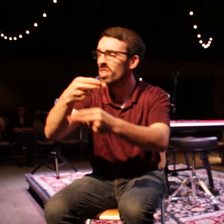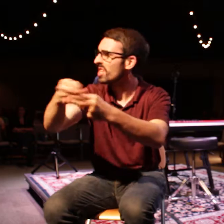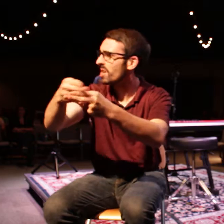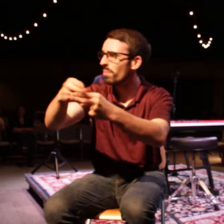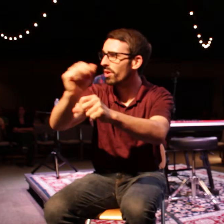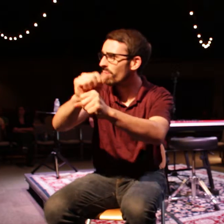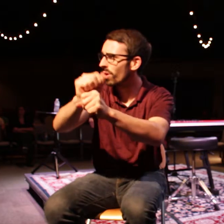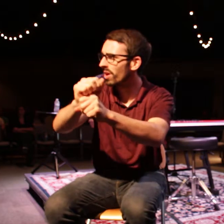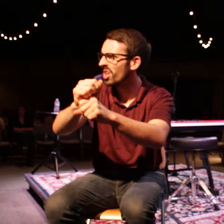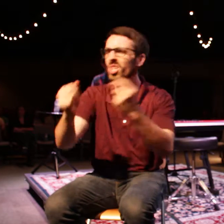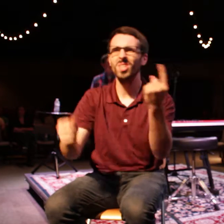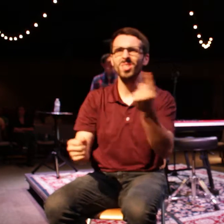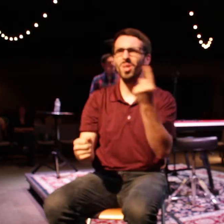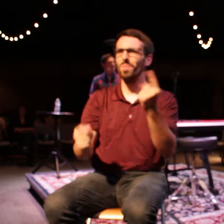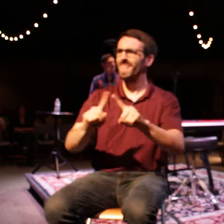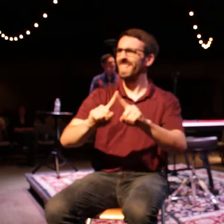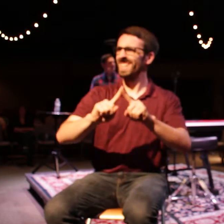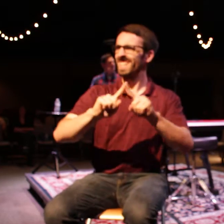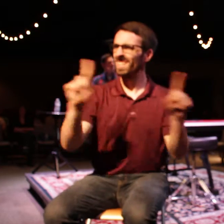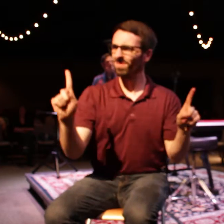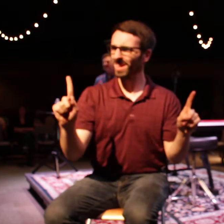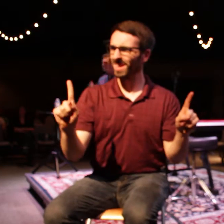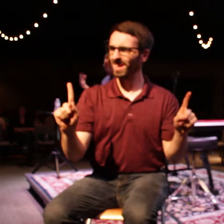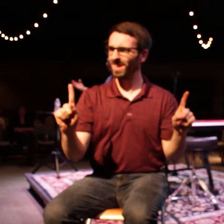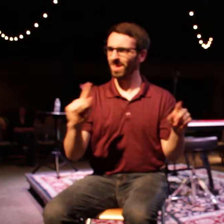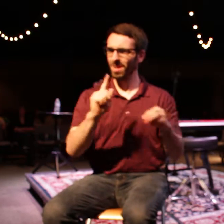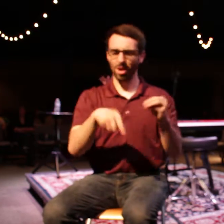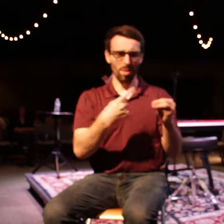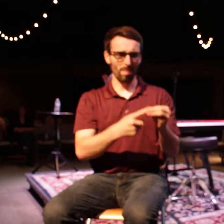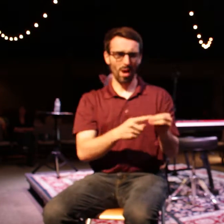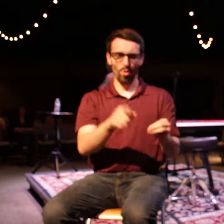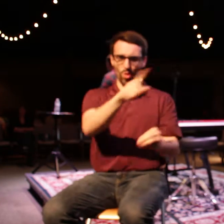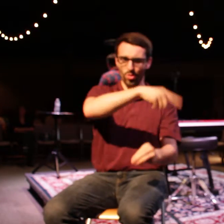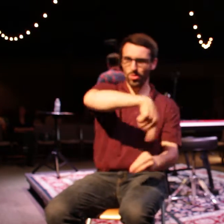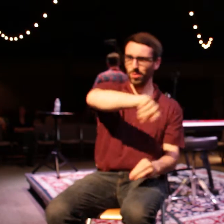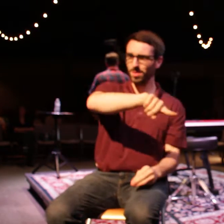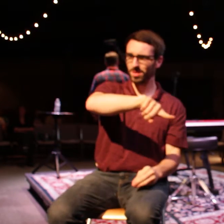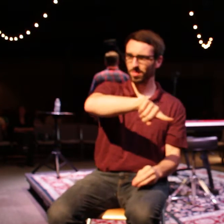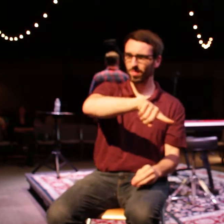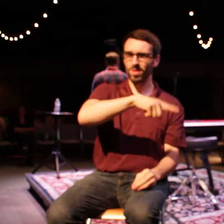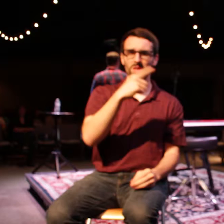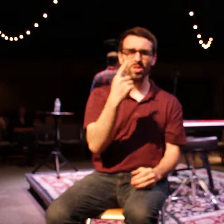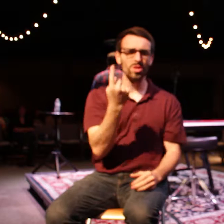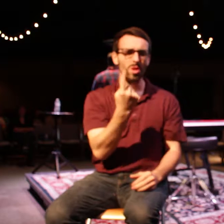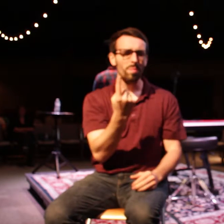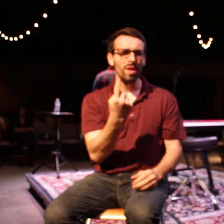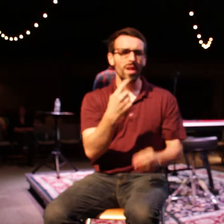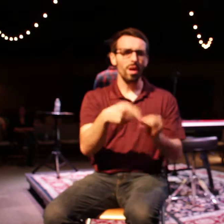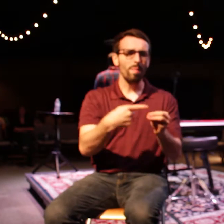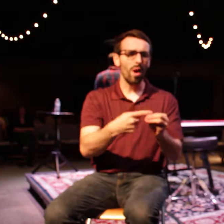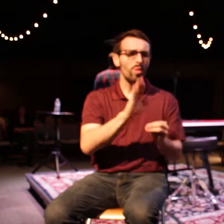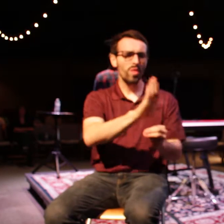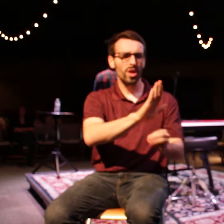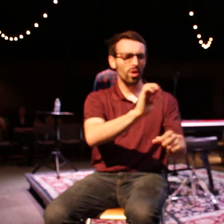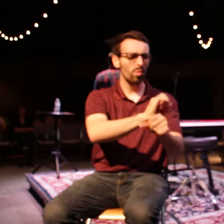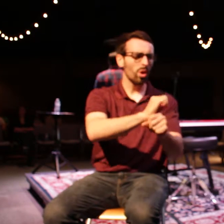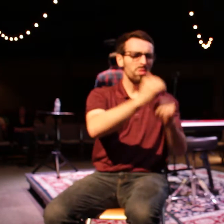different. Man, there's something different about him. There's something different about her. The way that they engage their work is supposed to stand out.